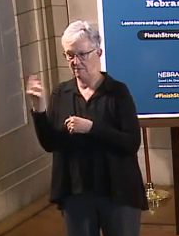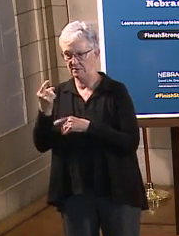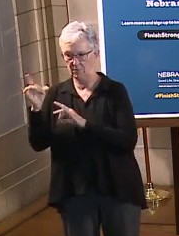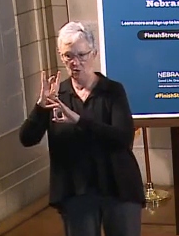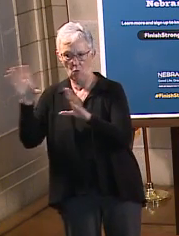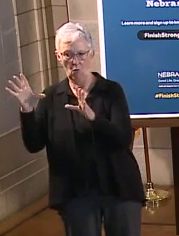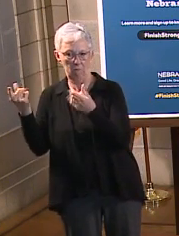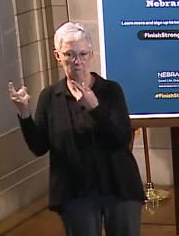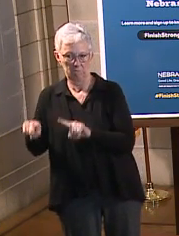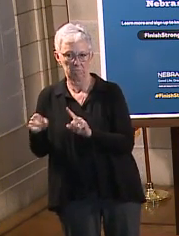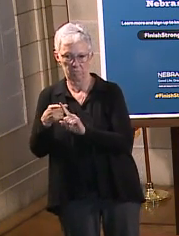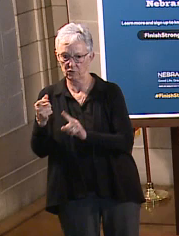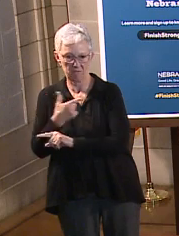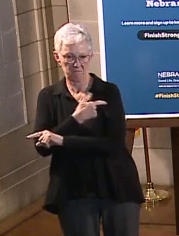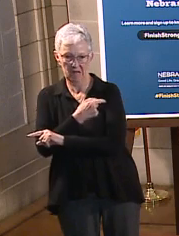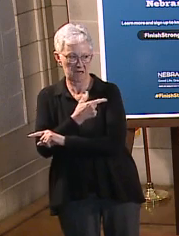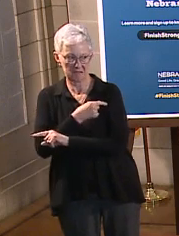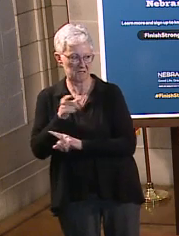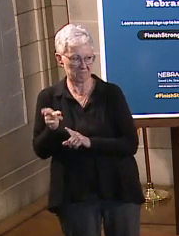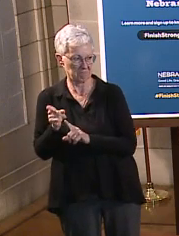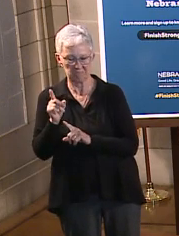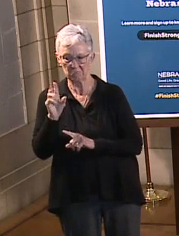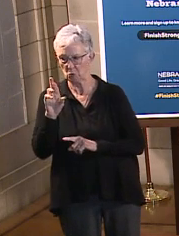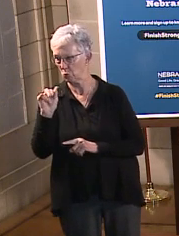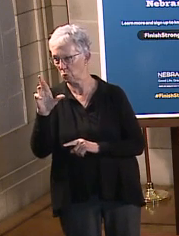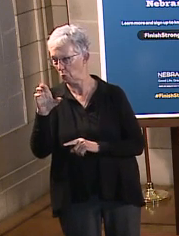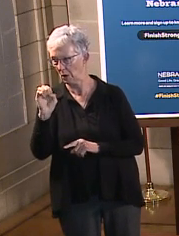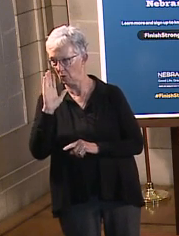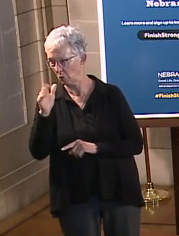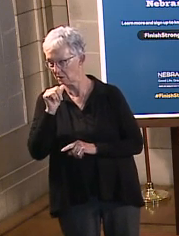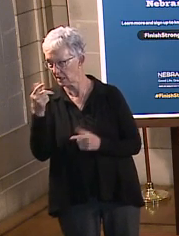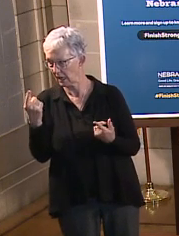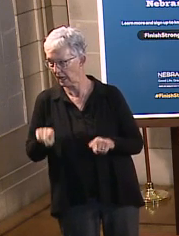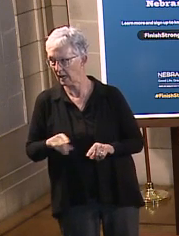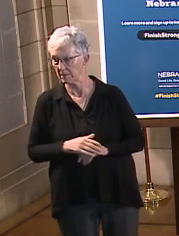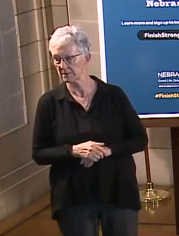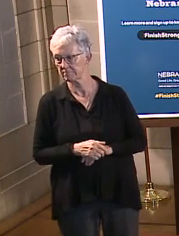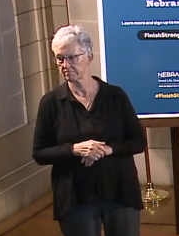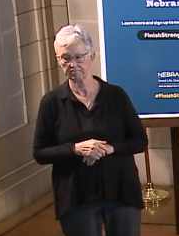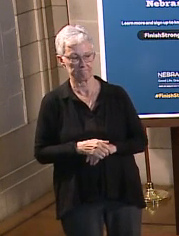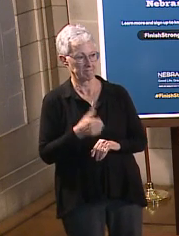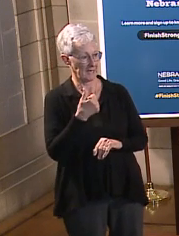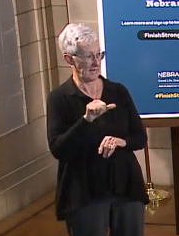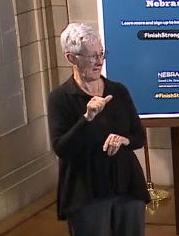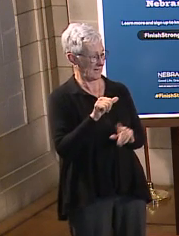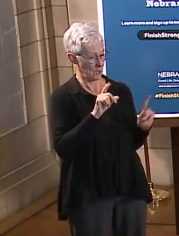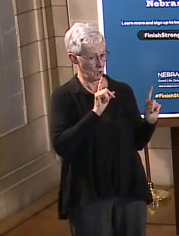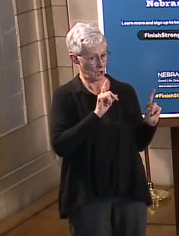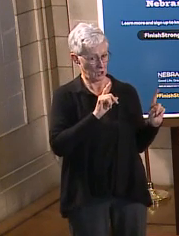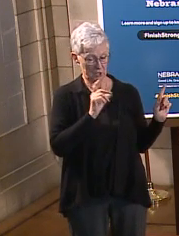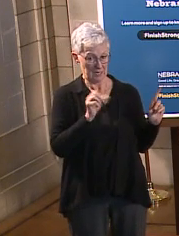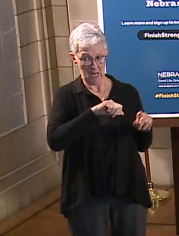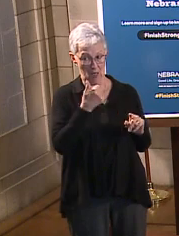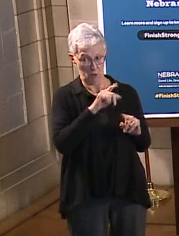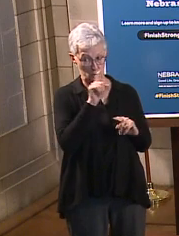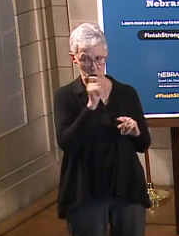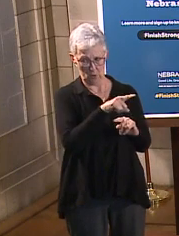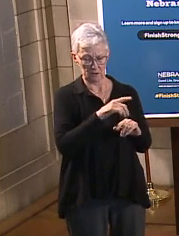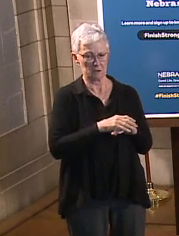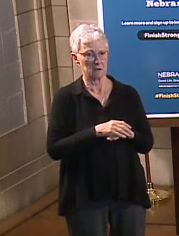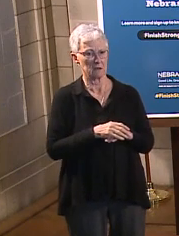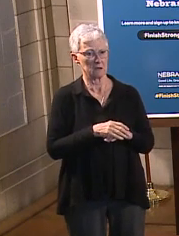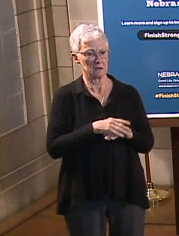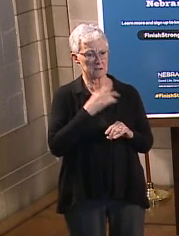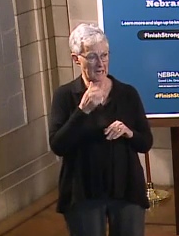our way through this pandemic. Also, do we have any reports of adverse reactions in people here after receiving their